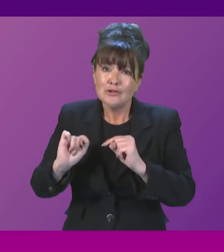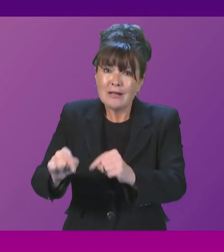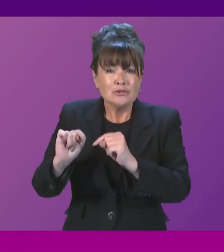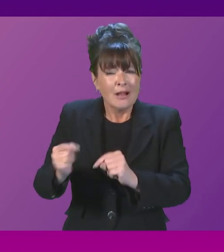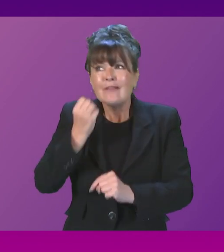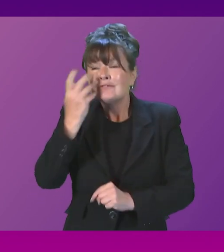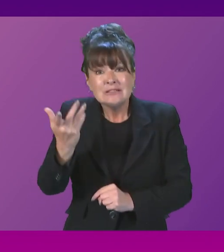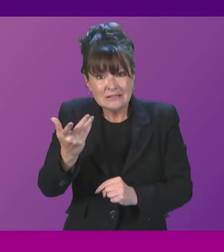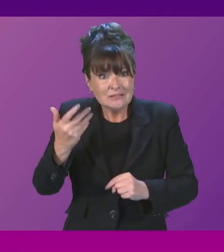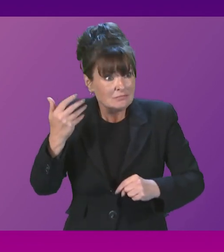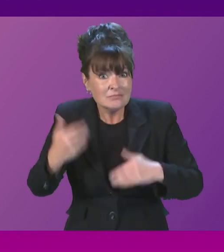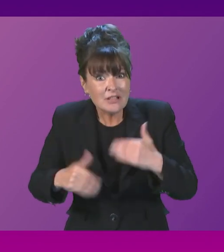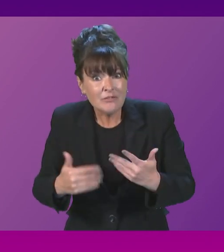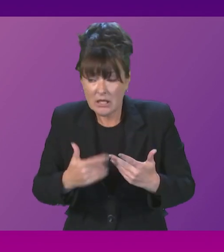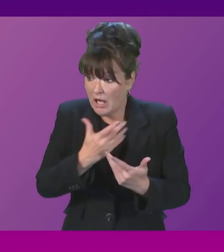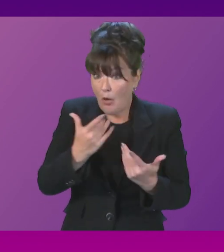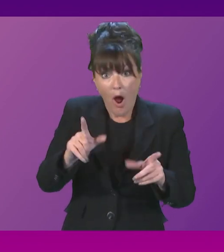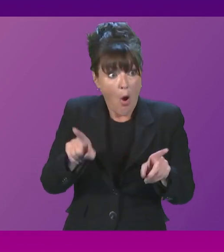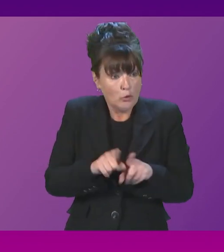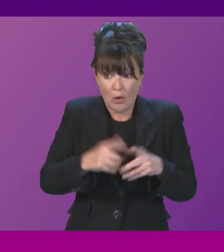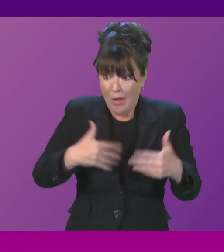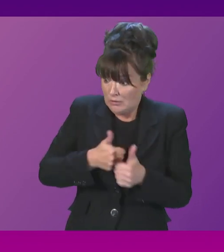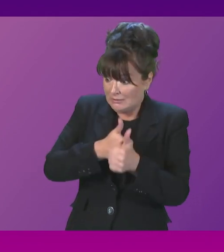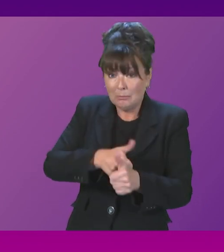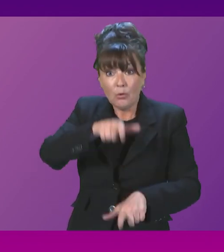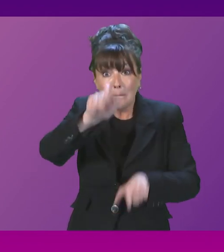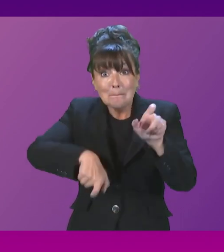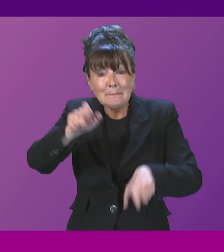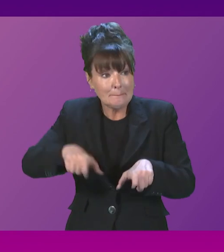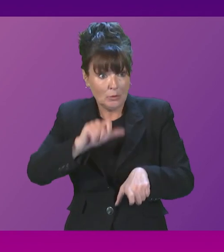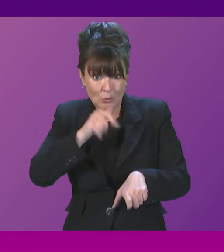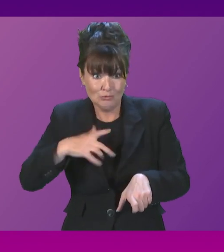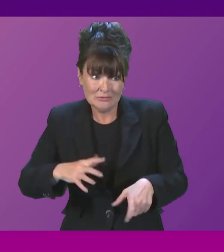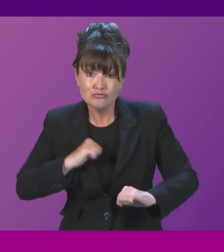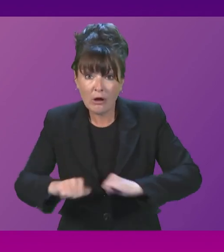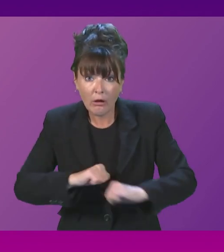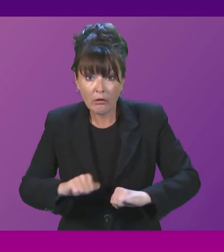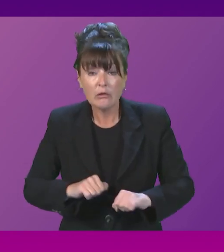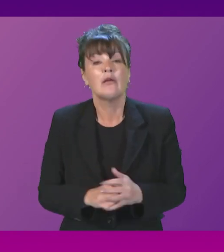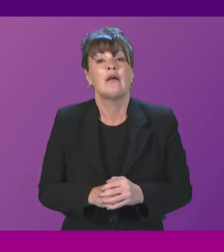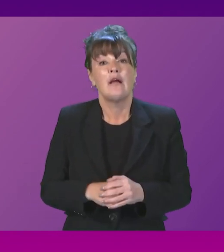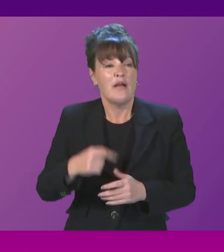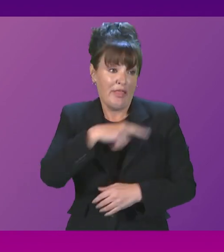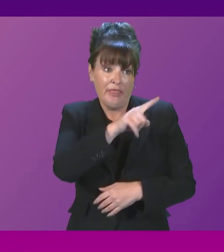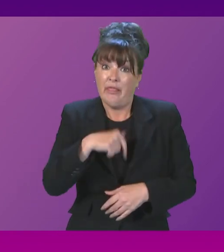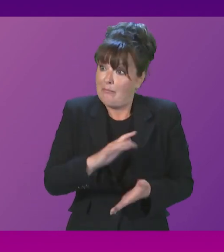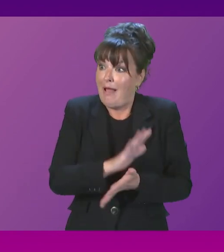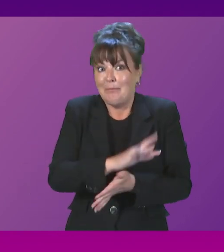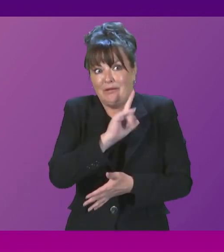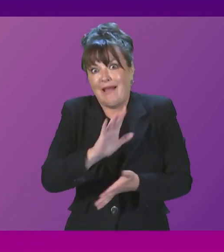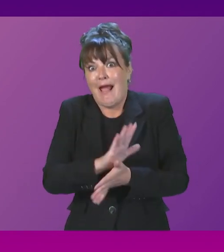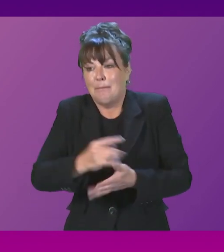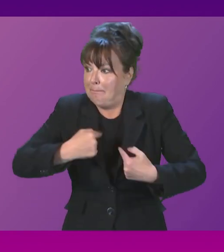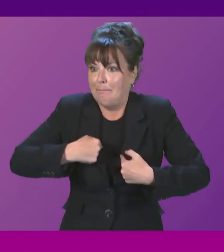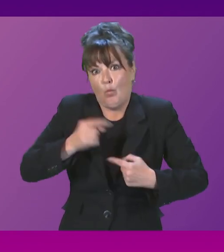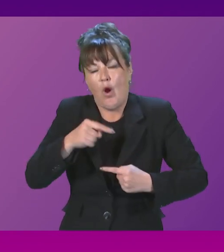tenants who are in difficulty and discussed in general terms the measures we had announced. Of course, it is important that everybody